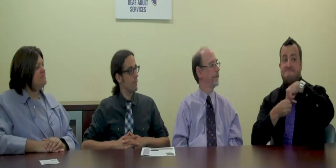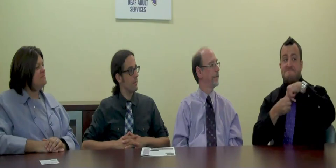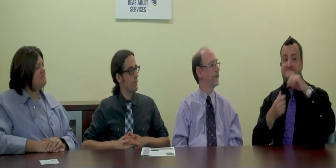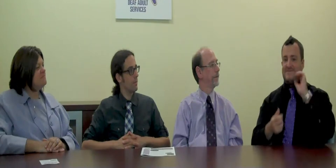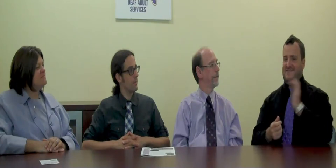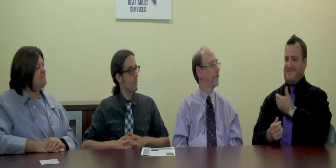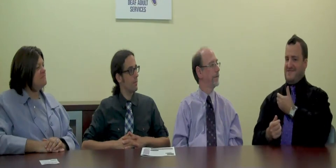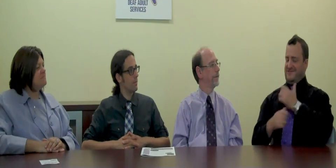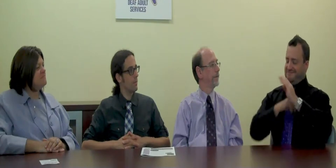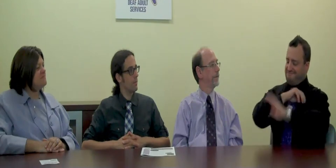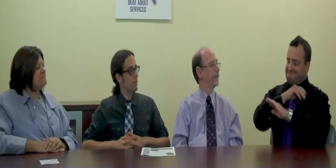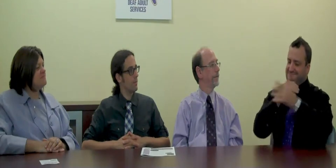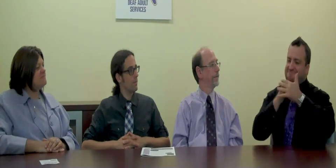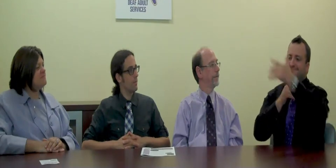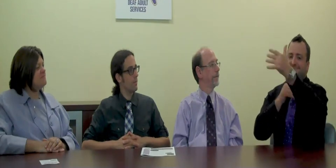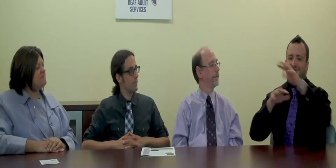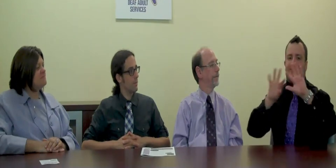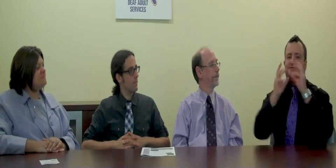We hope you will join us for the fall workshops.